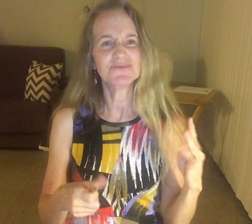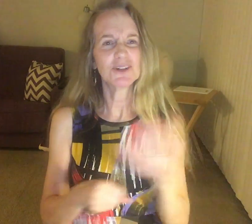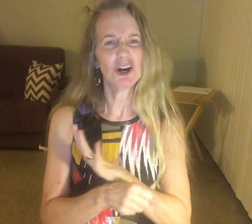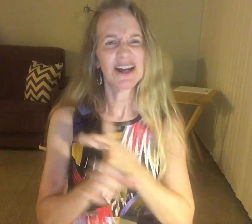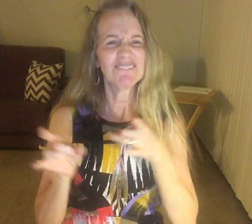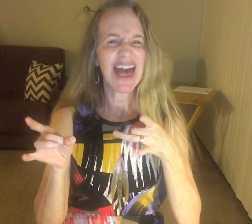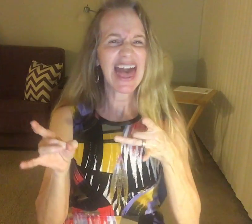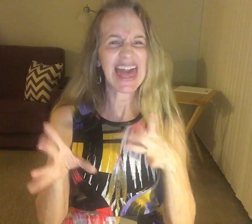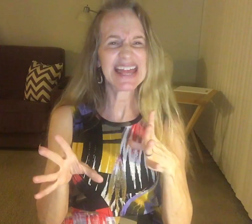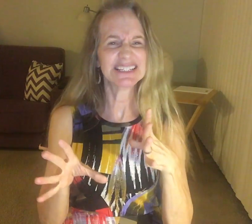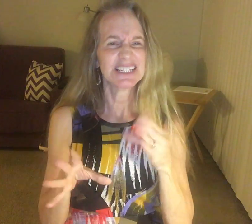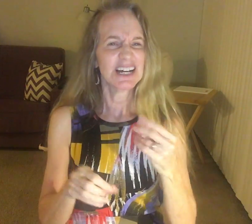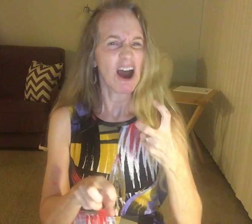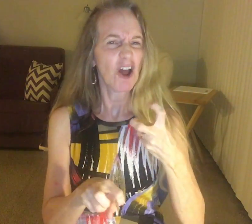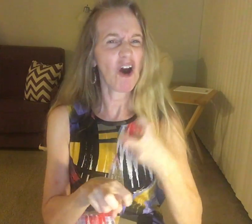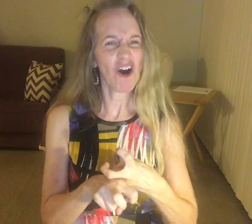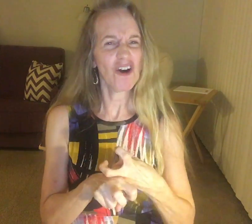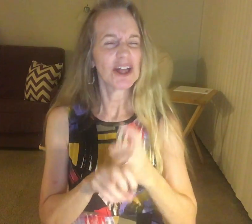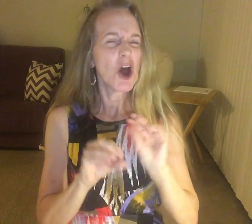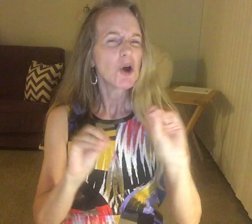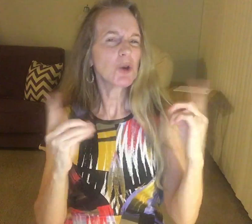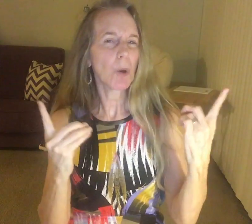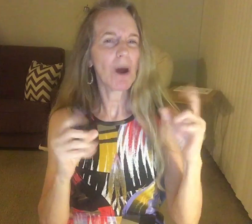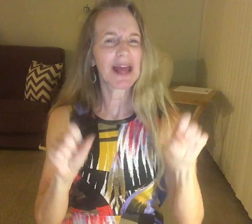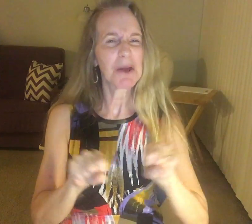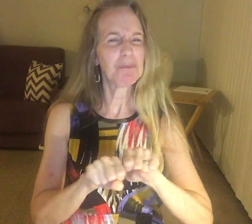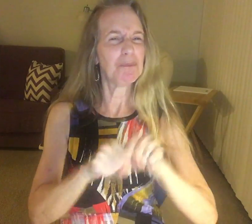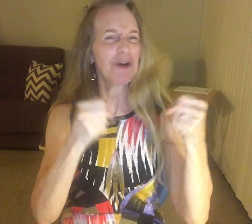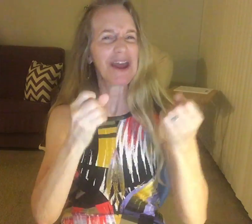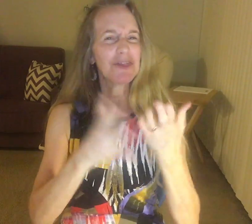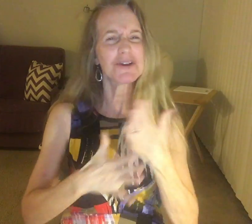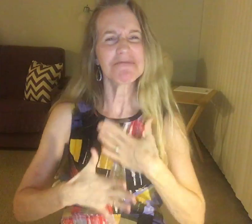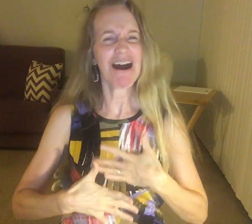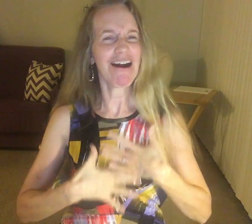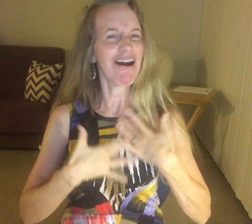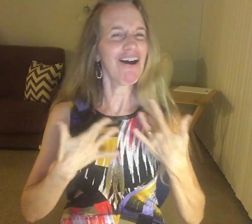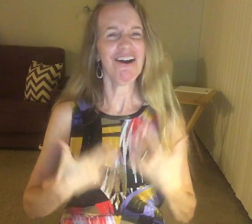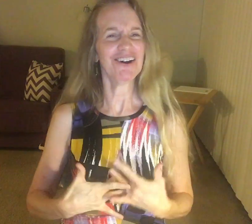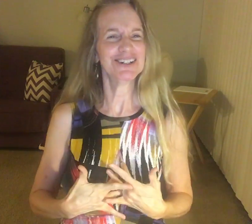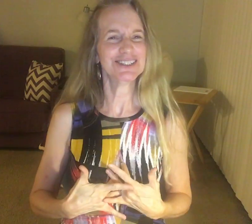full, and I've hayed my heart, you know I can break in my heart,